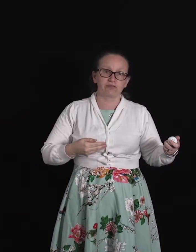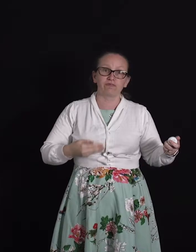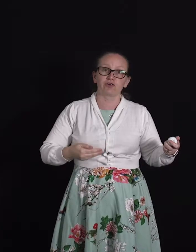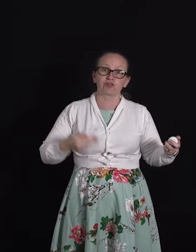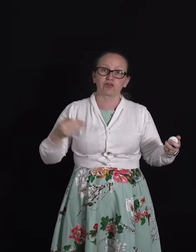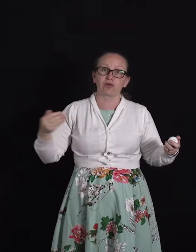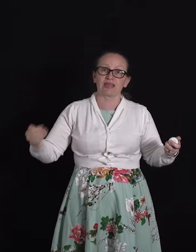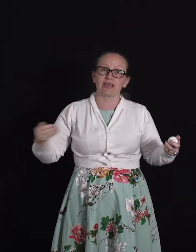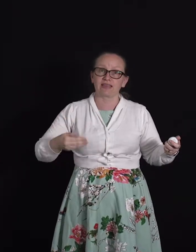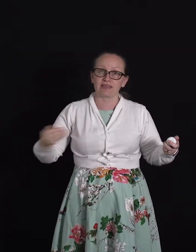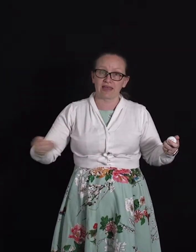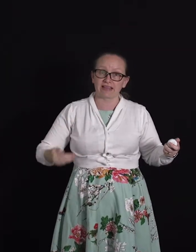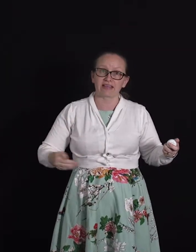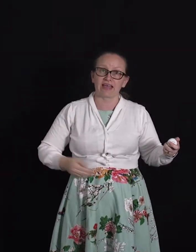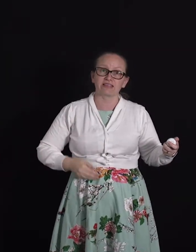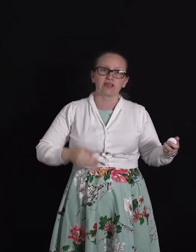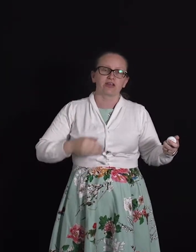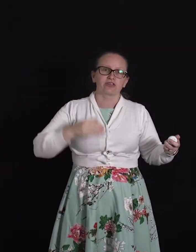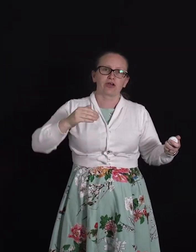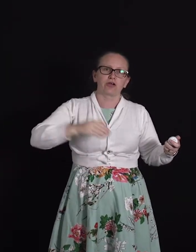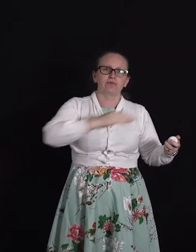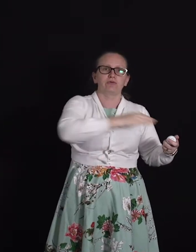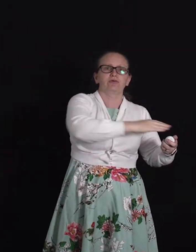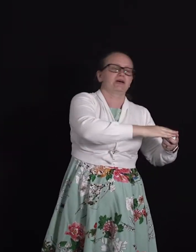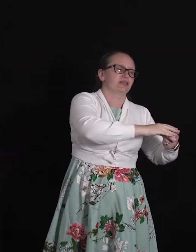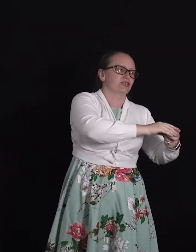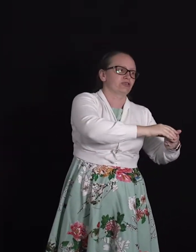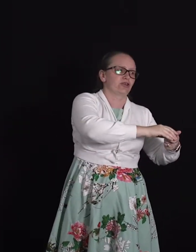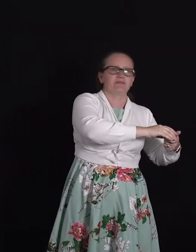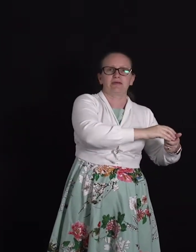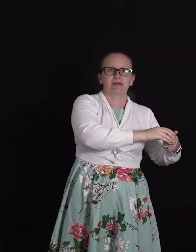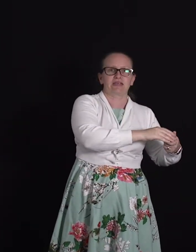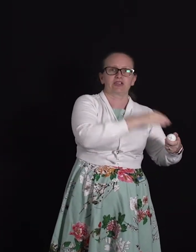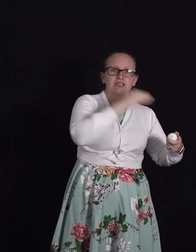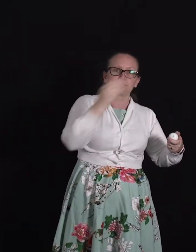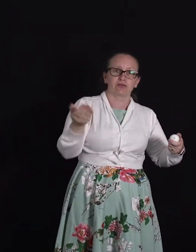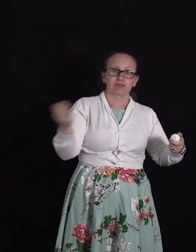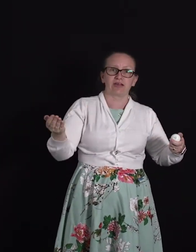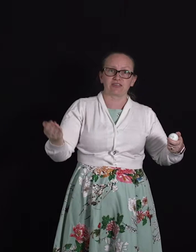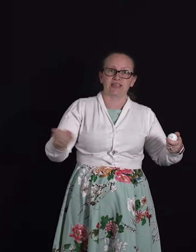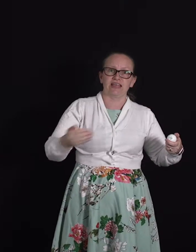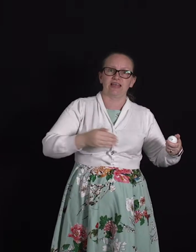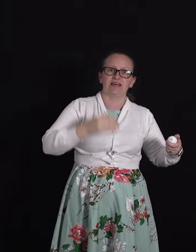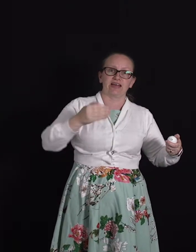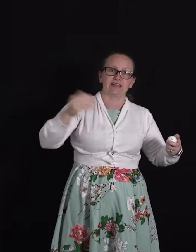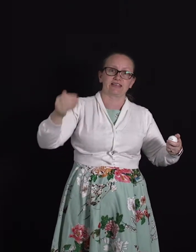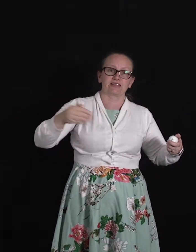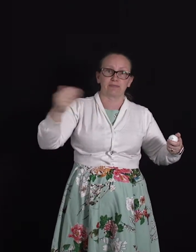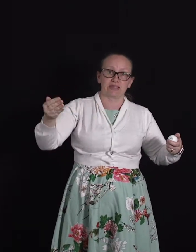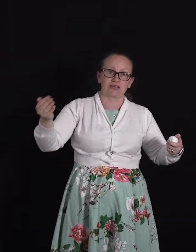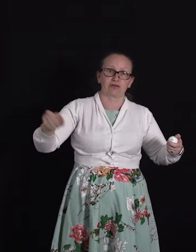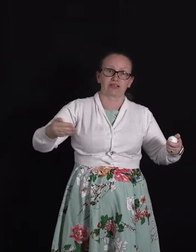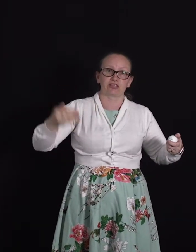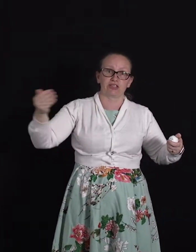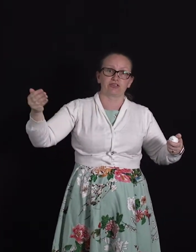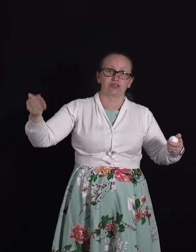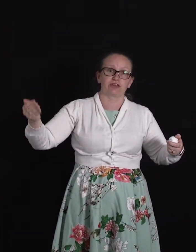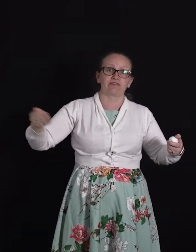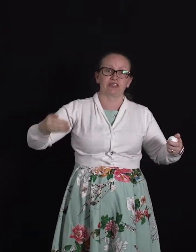force do in that case? So we'll assume that we can just model gravity here as the potential energy due to gravity